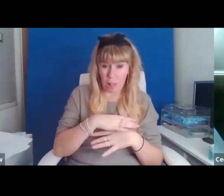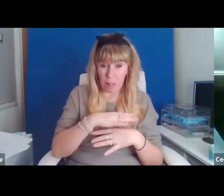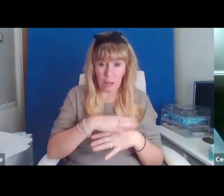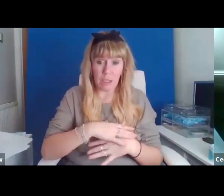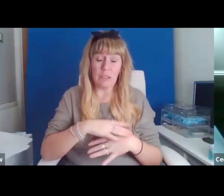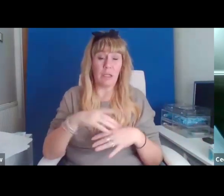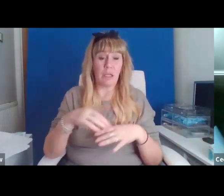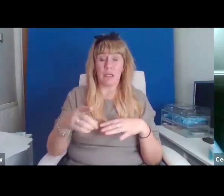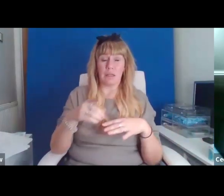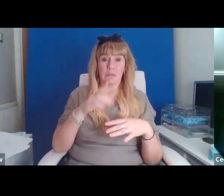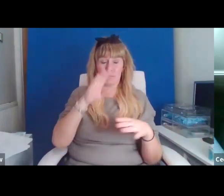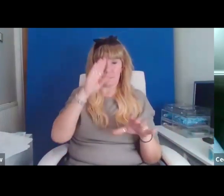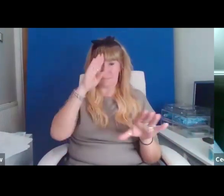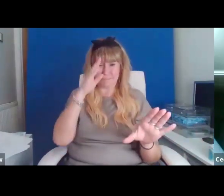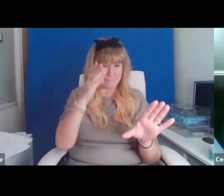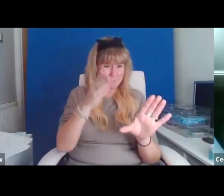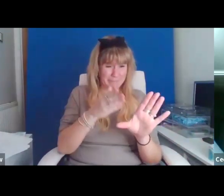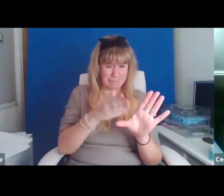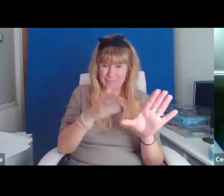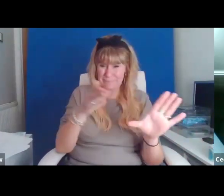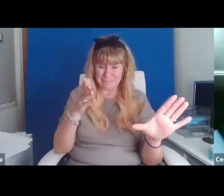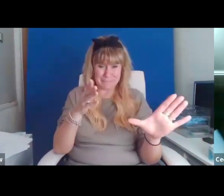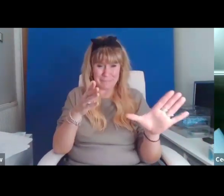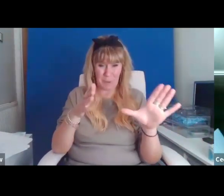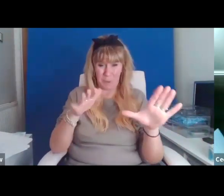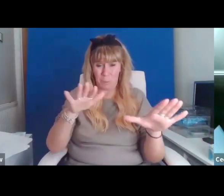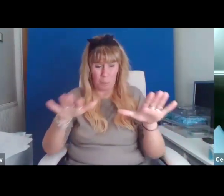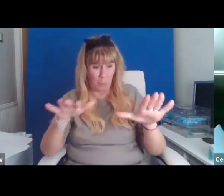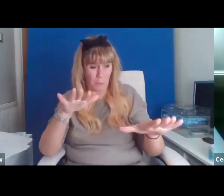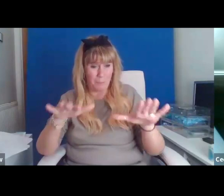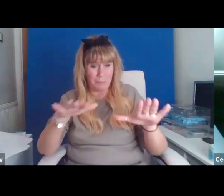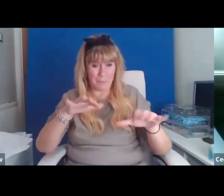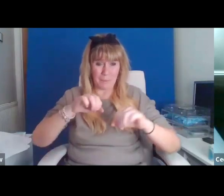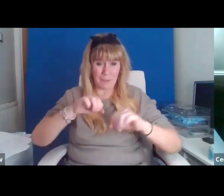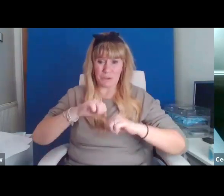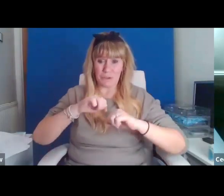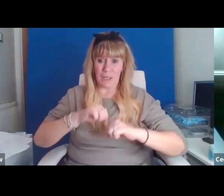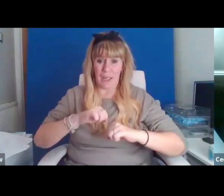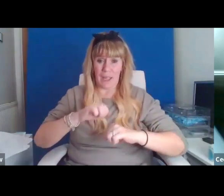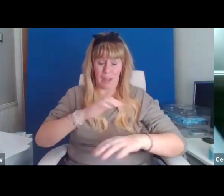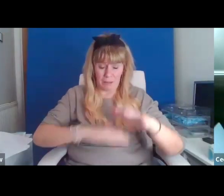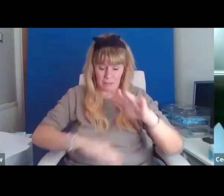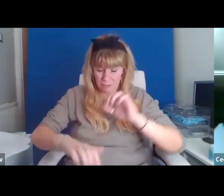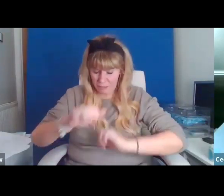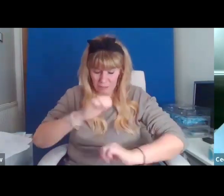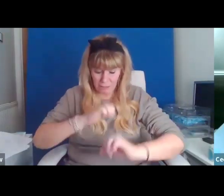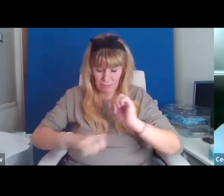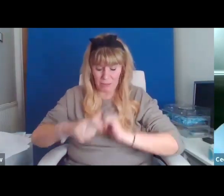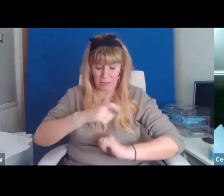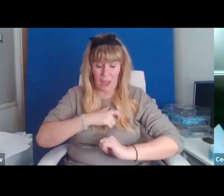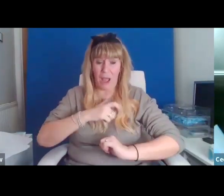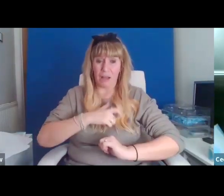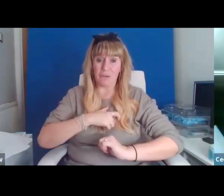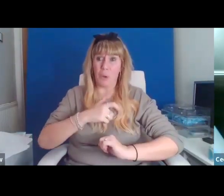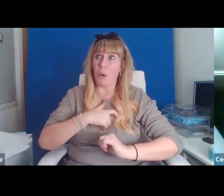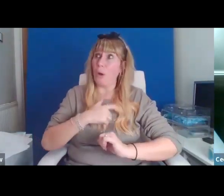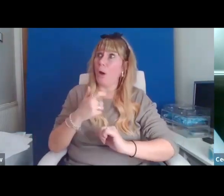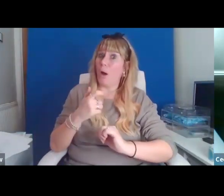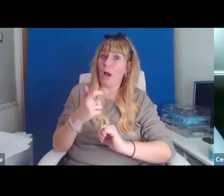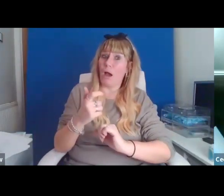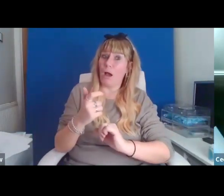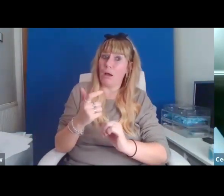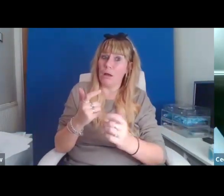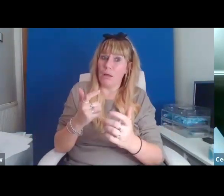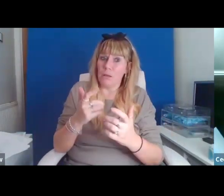out, almost wobbling off my chair, startle, trigger alarm, reliving